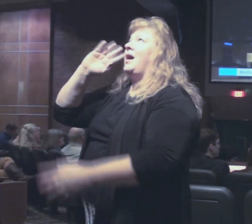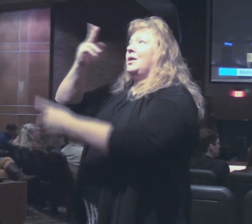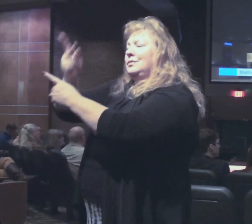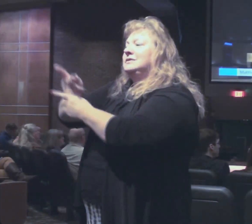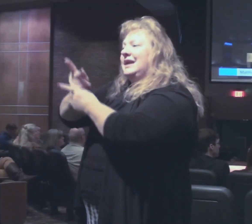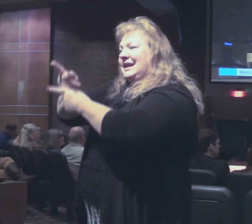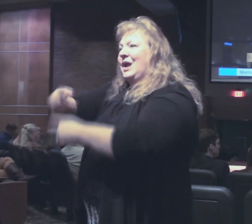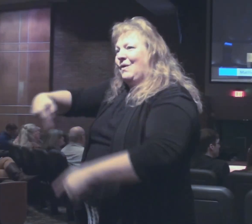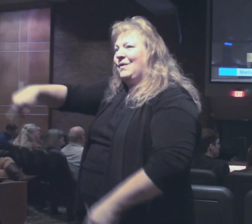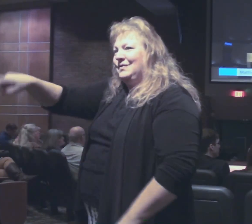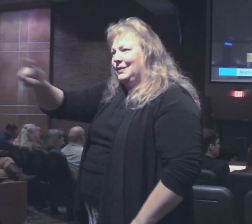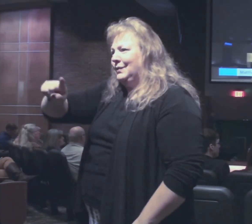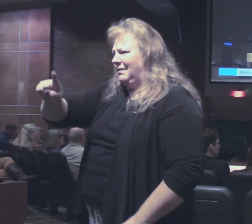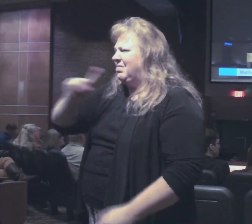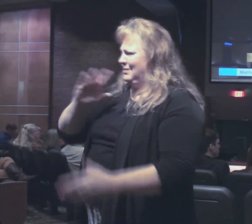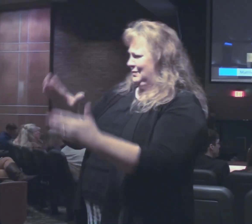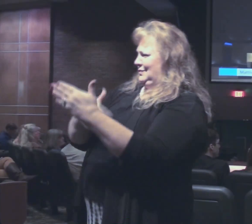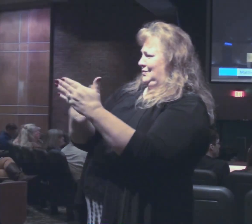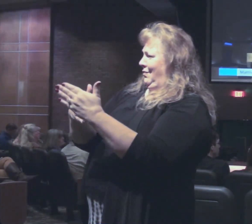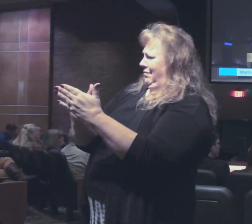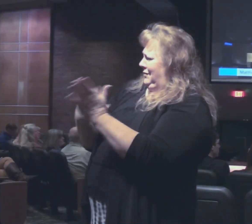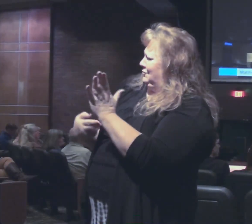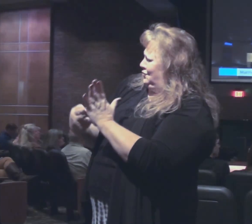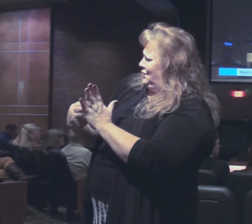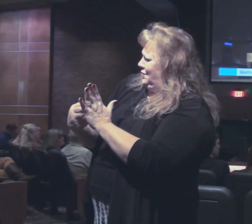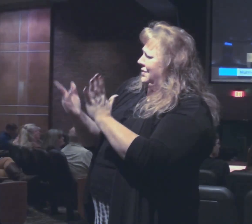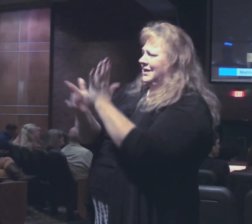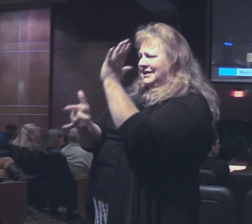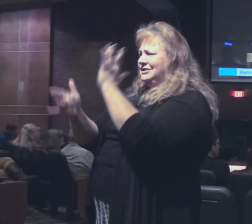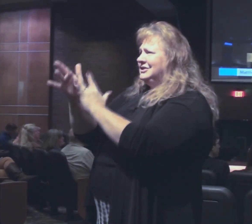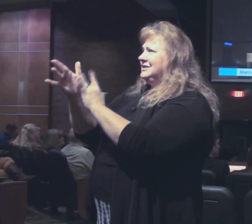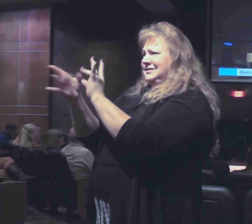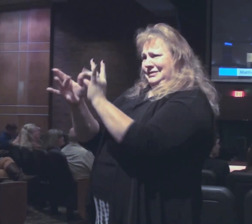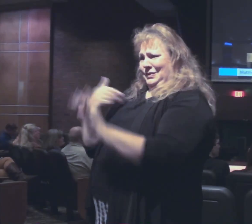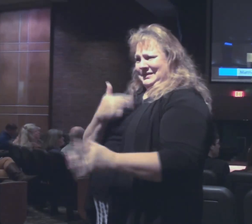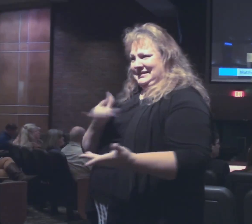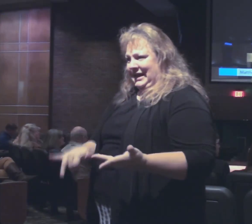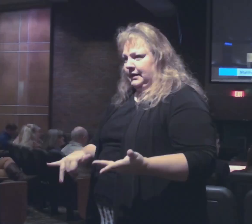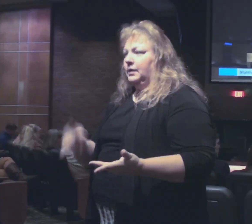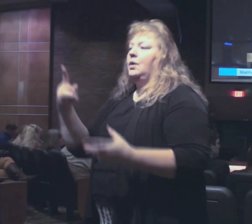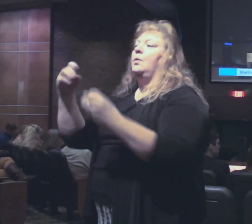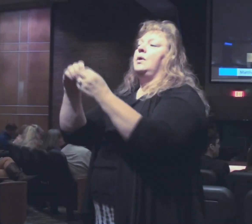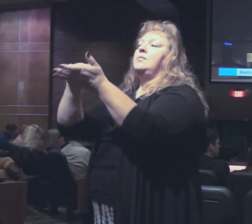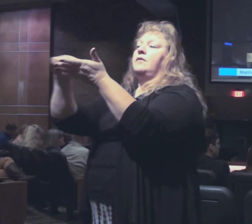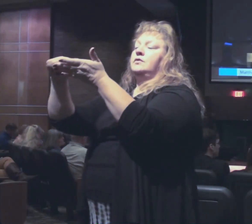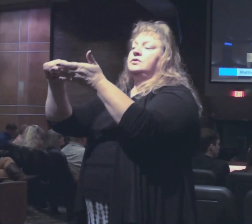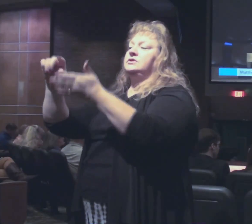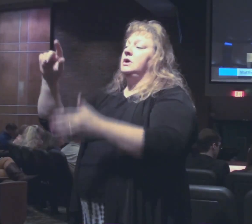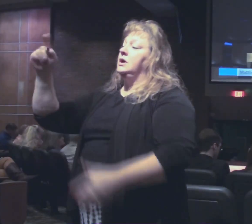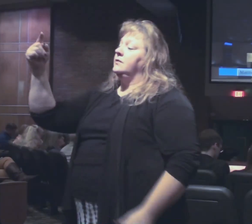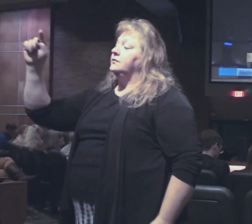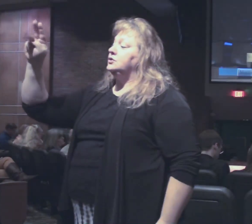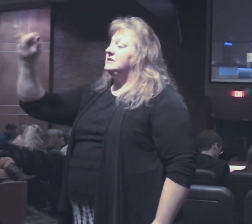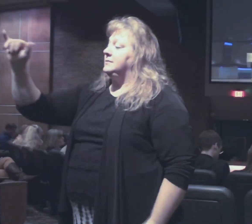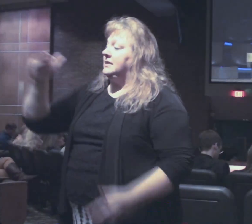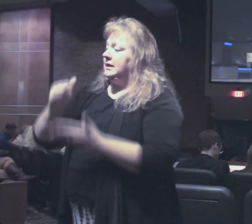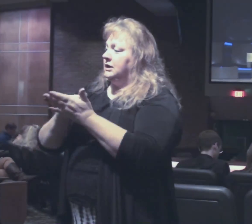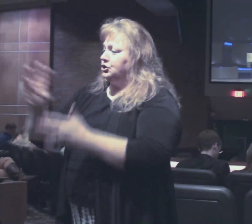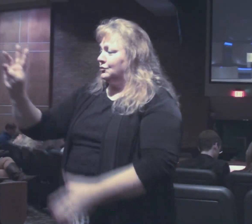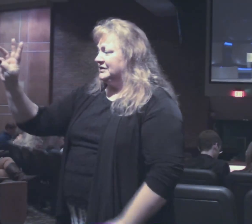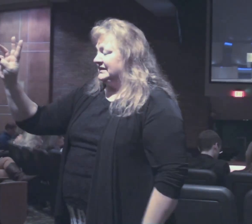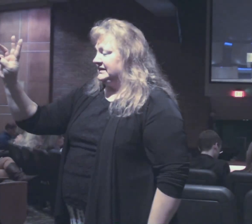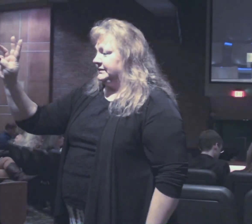care of you. That's true. It's what Jesus is saying. One more passage. 1 Timothy chapter 6.